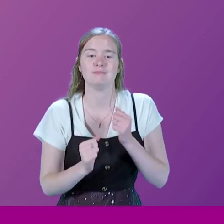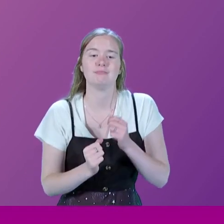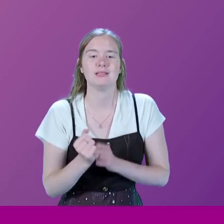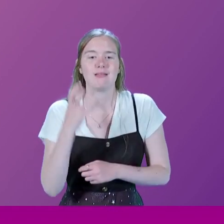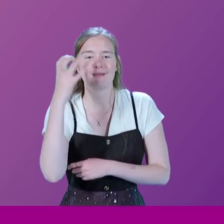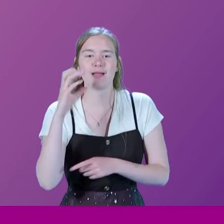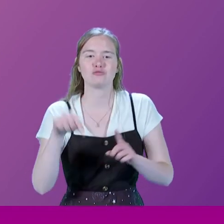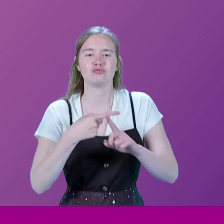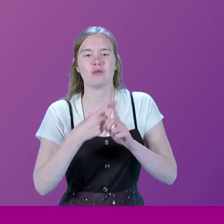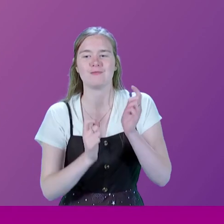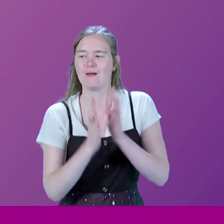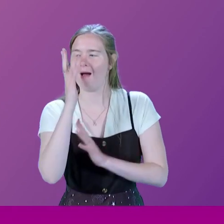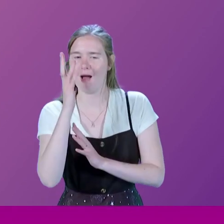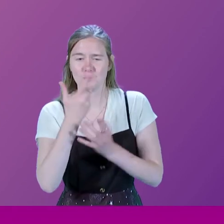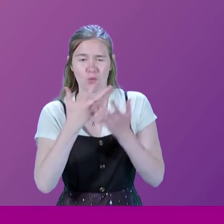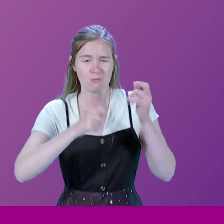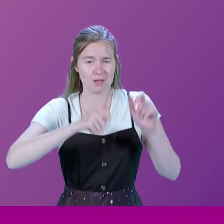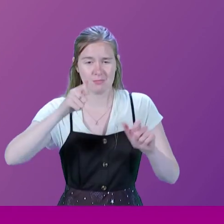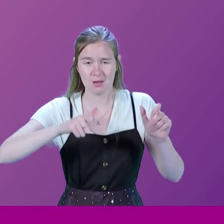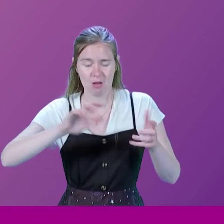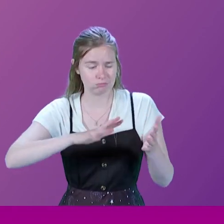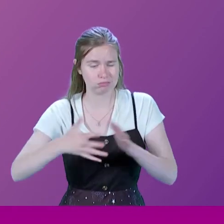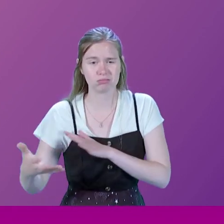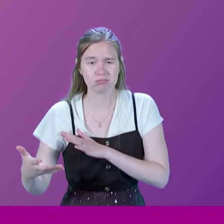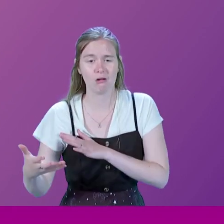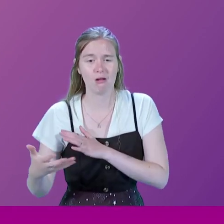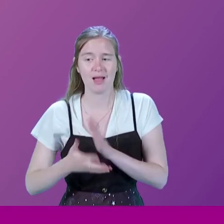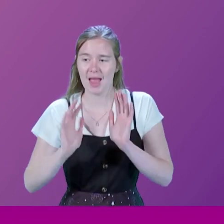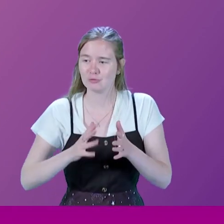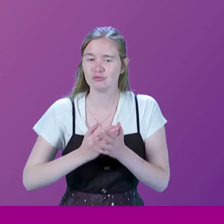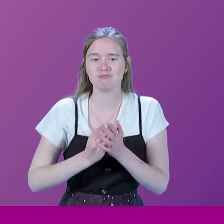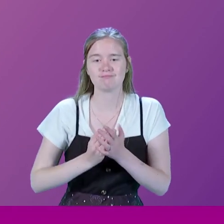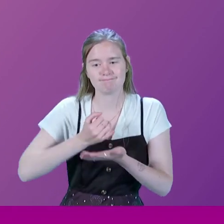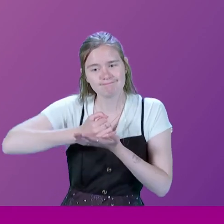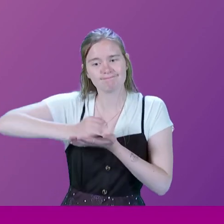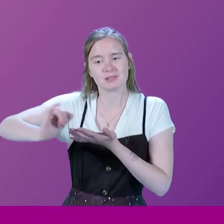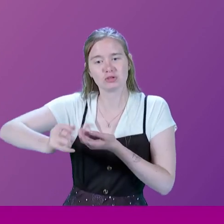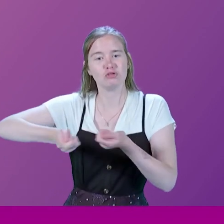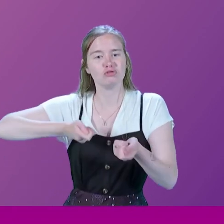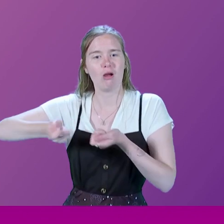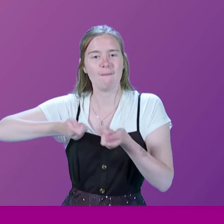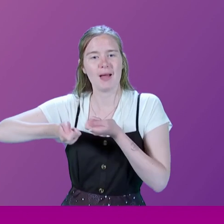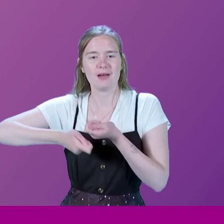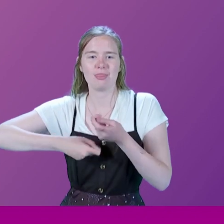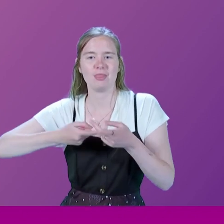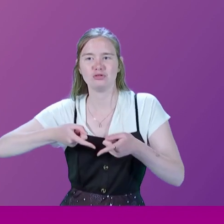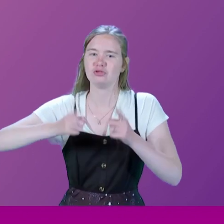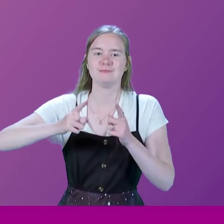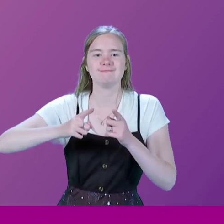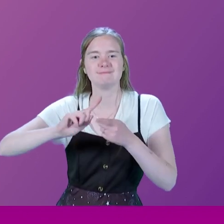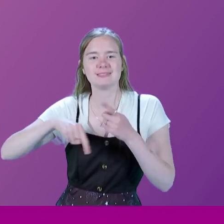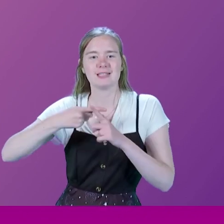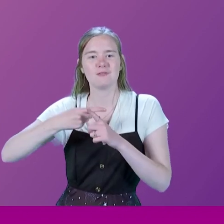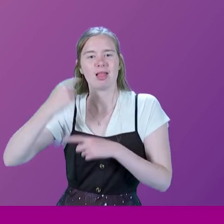in which, you know, terrible numbers of people were killed. I had to fire the chairman and the chief executive of London Underground